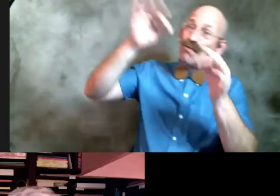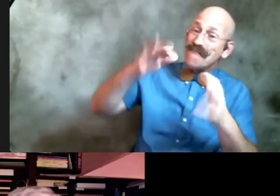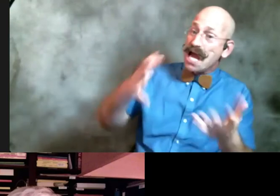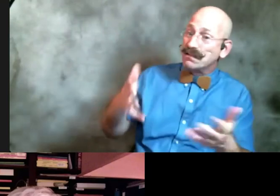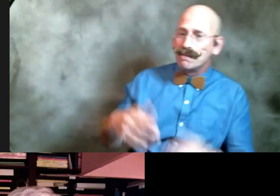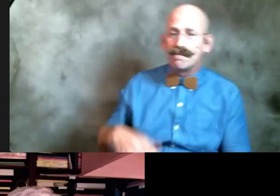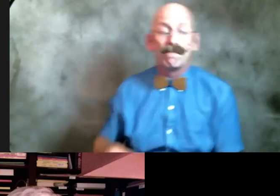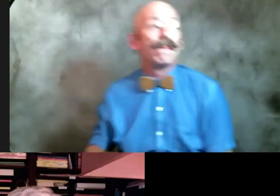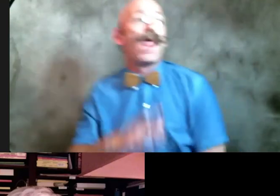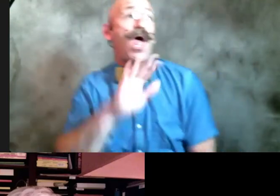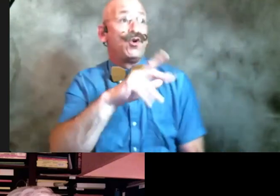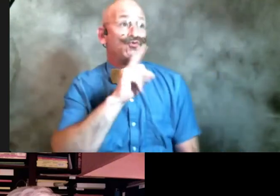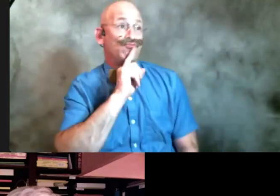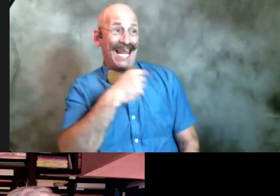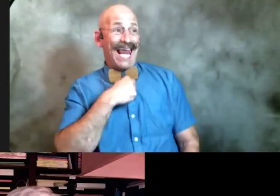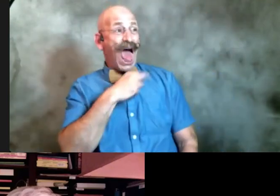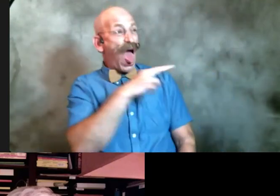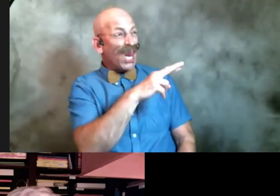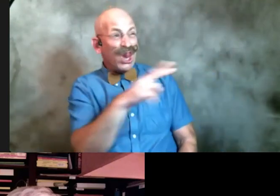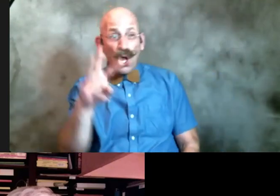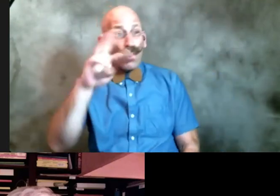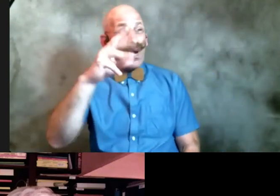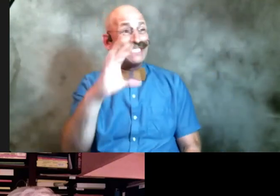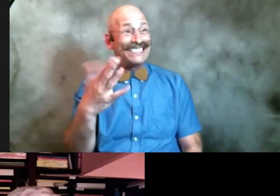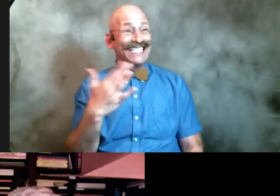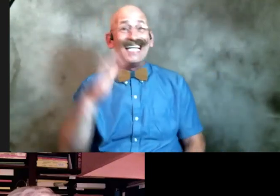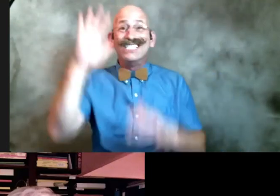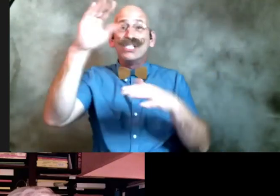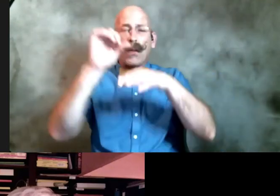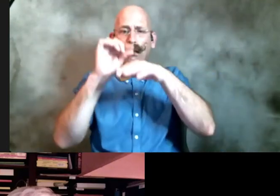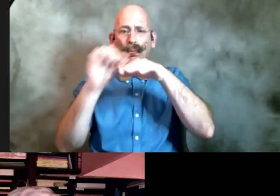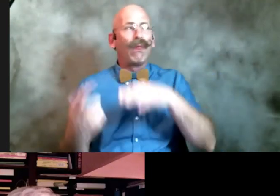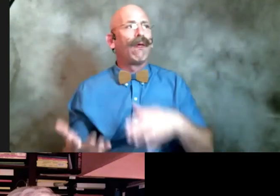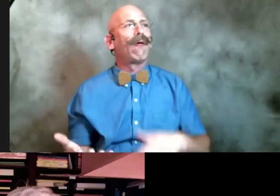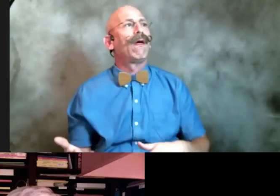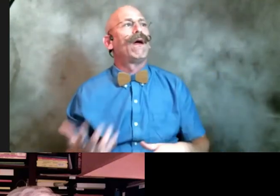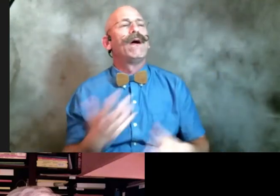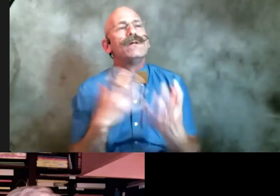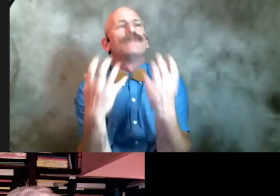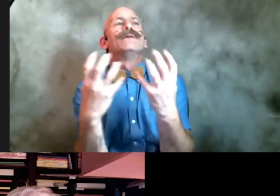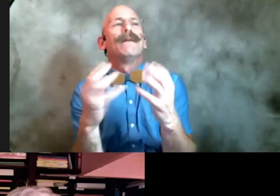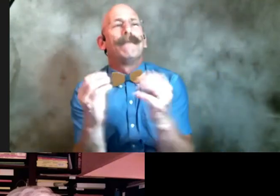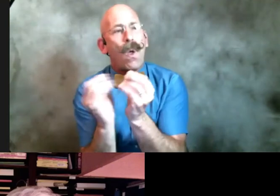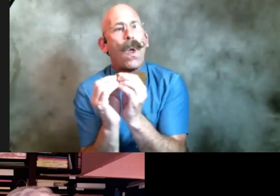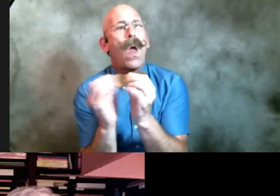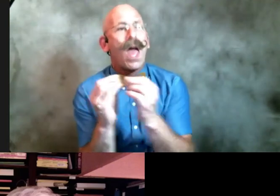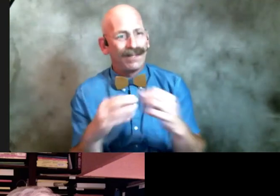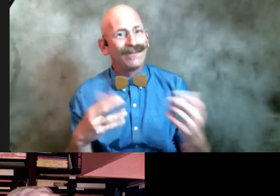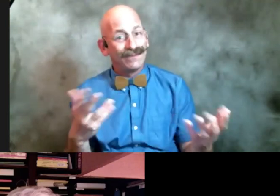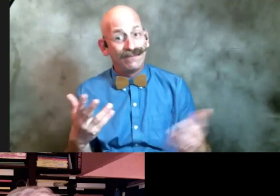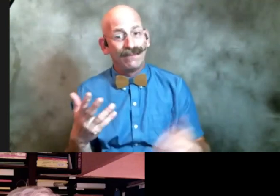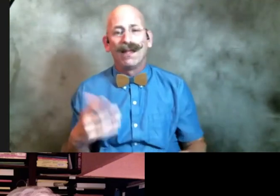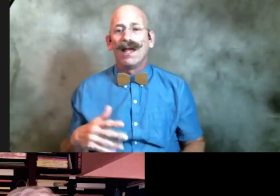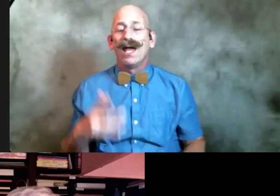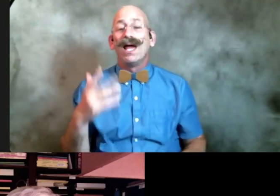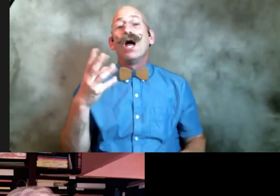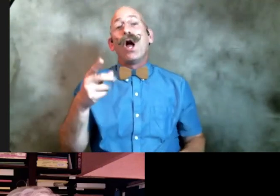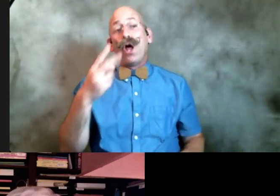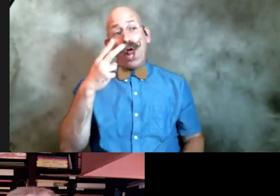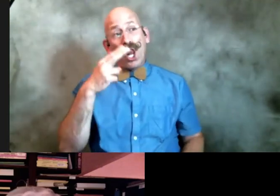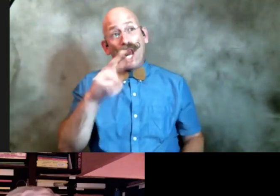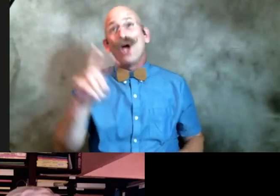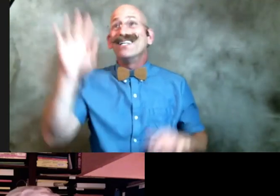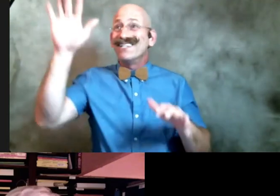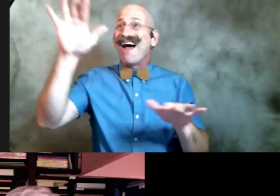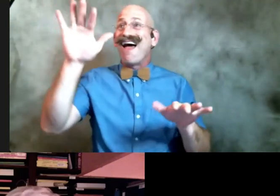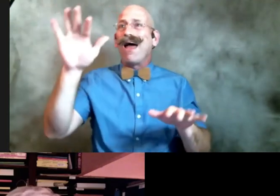crappy washington snow and i was wishing there was more of it um and it you know as soon as you looked at it it was gone